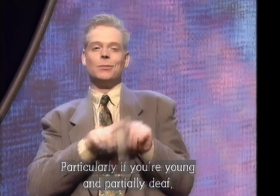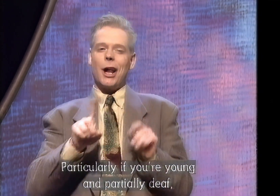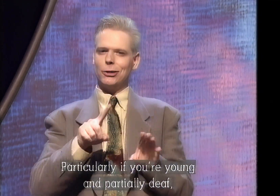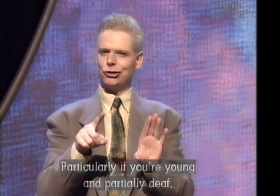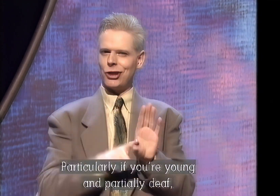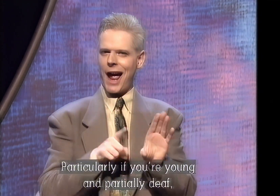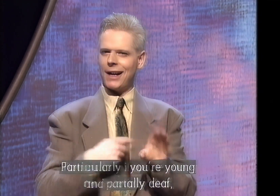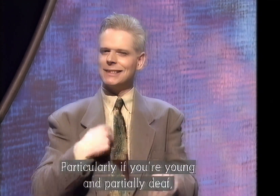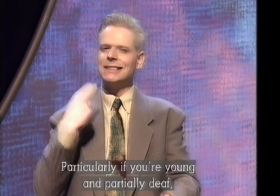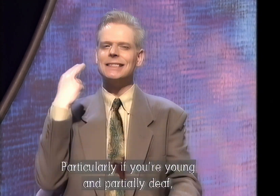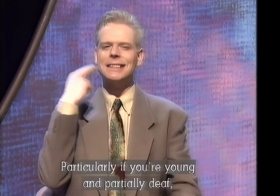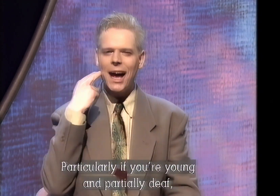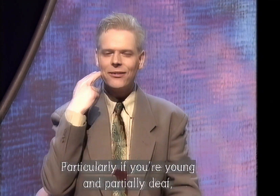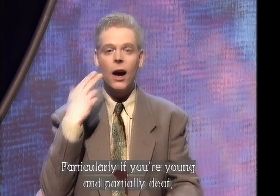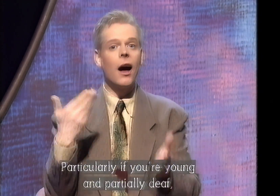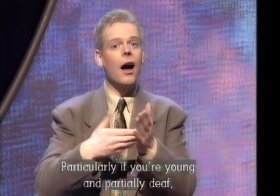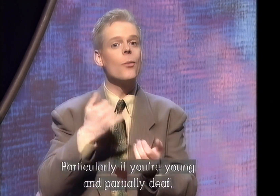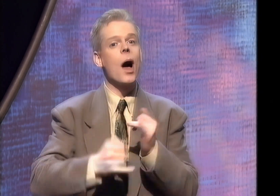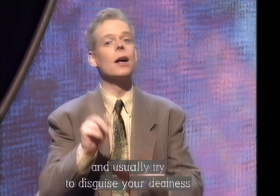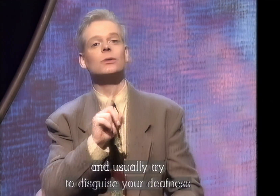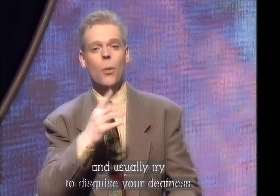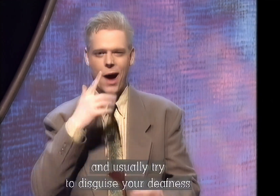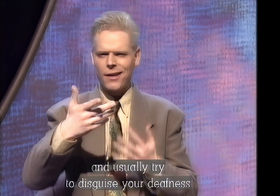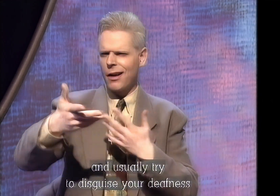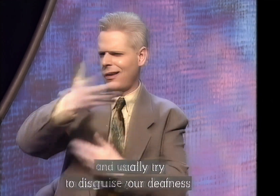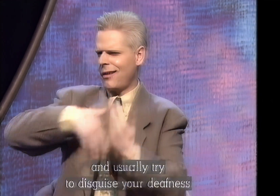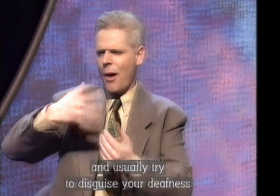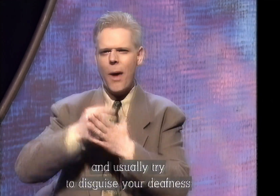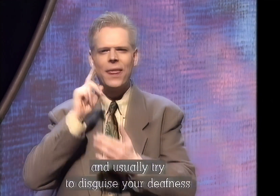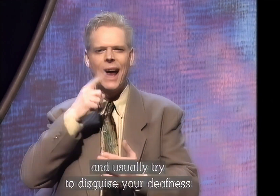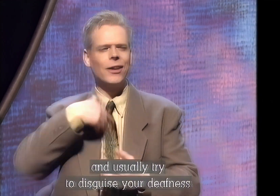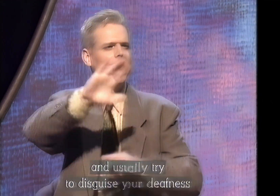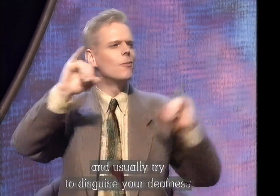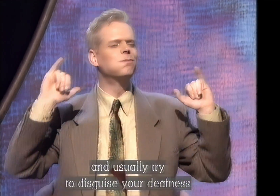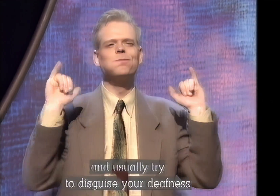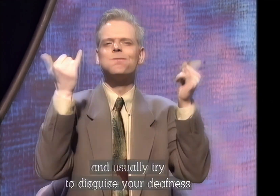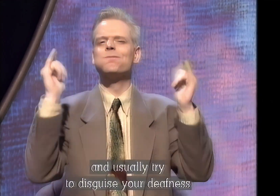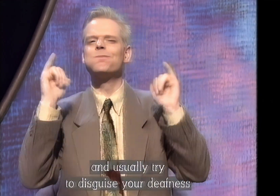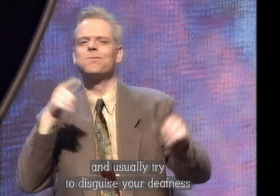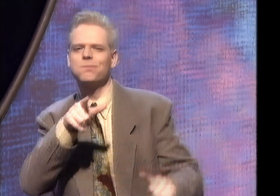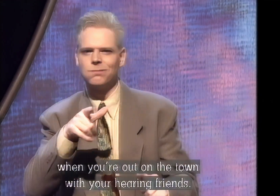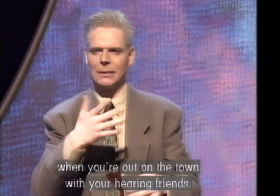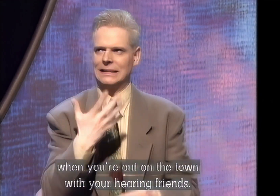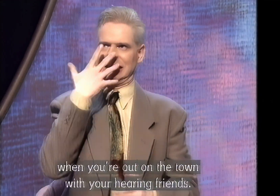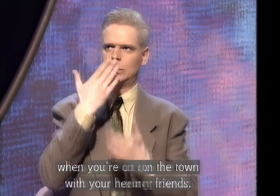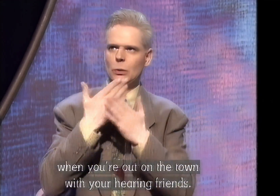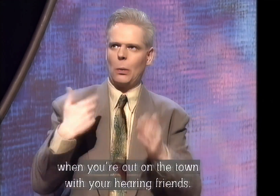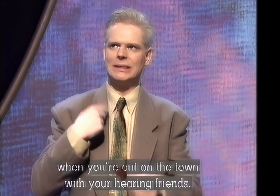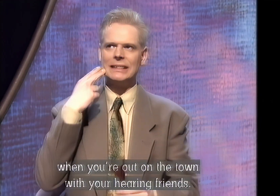Particularly if you're young and partially deaf and usually try to disguise your deafness when you're out on the town with your